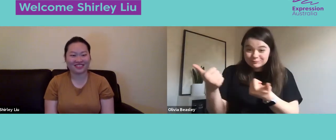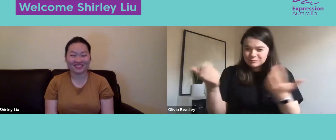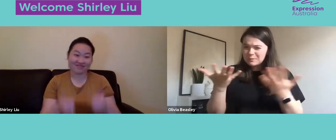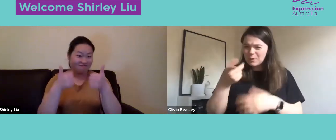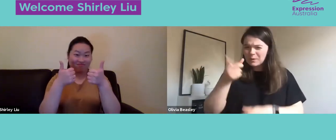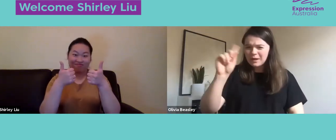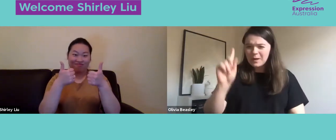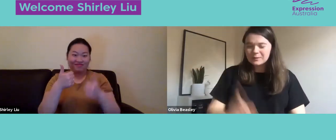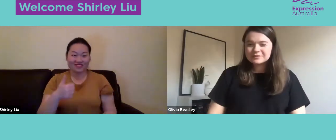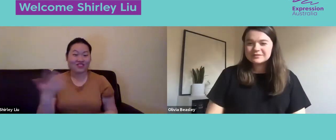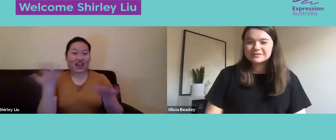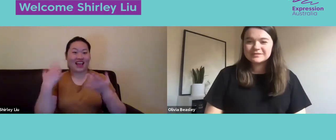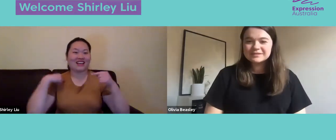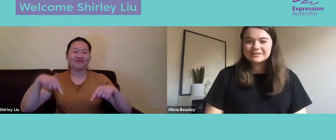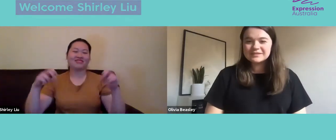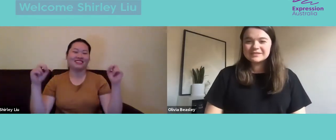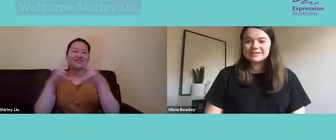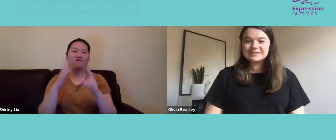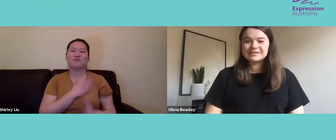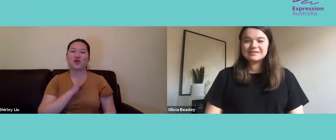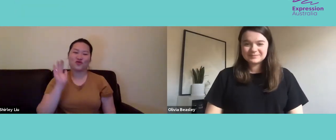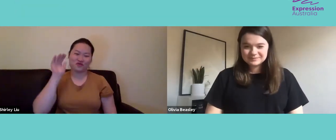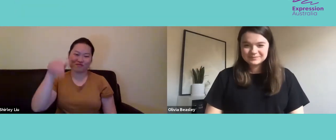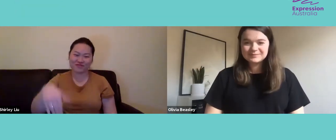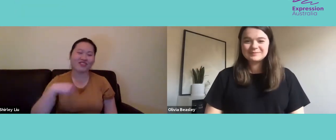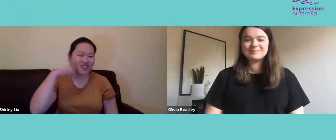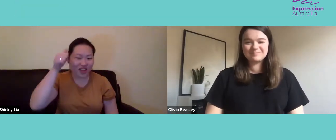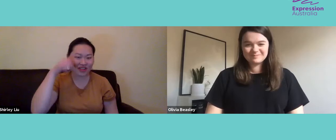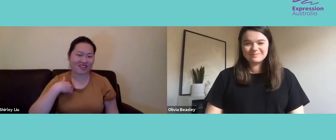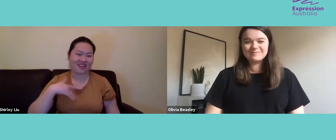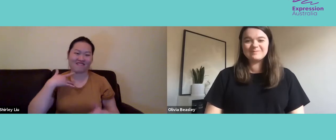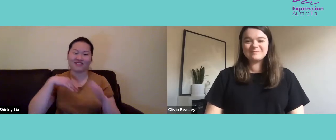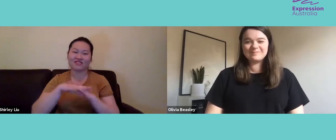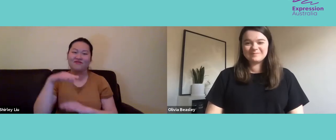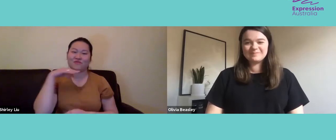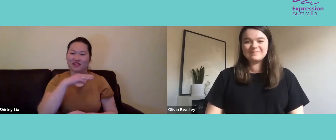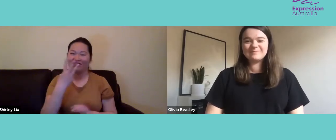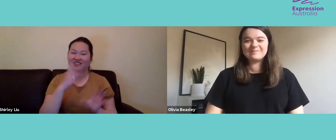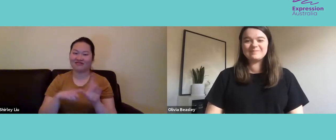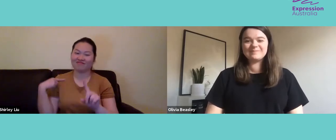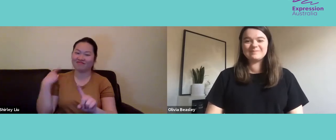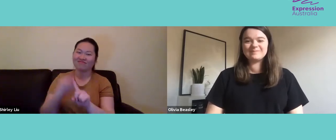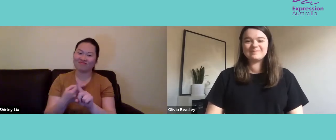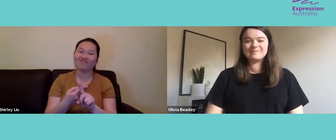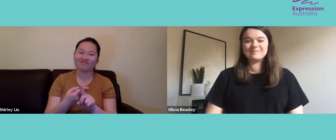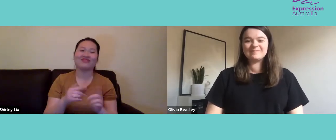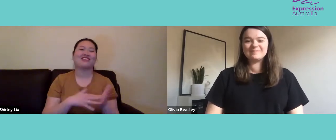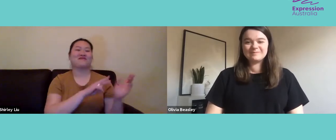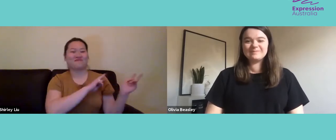How are you today Shirley? I'm good. And where are you? I'm in Sydney. I've lived in Melbourne for three